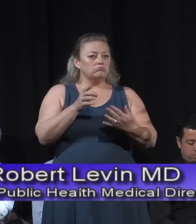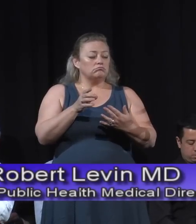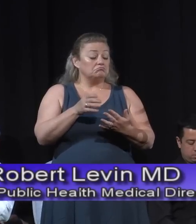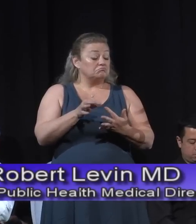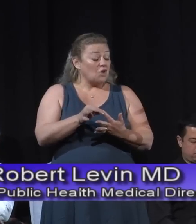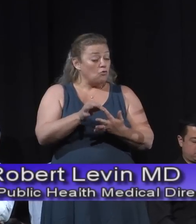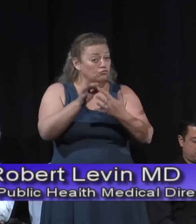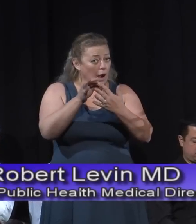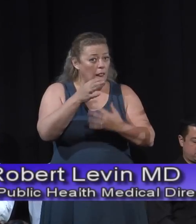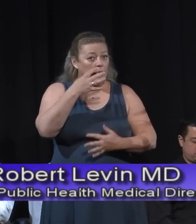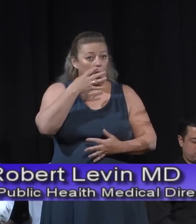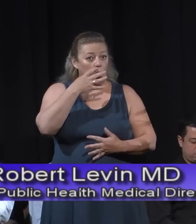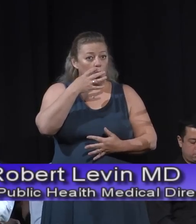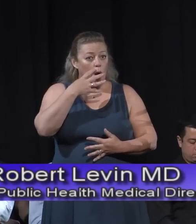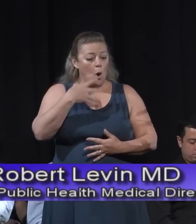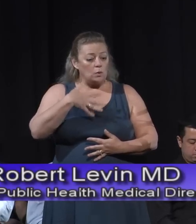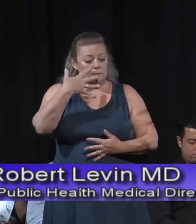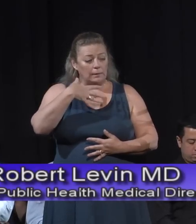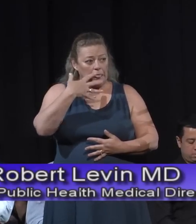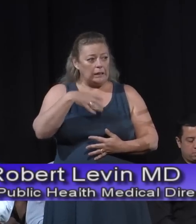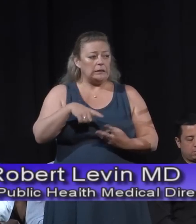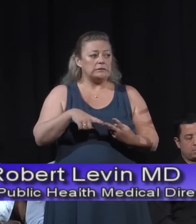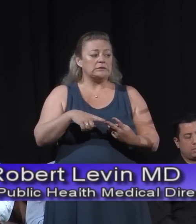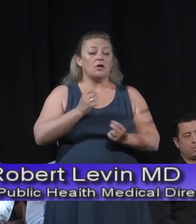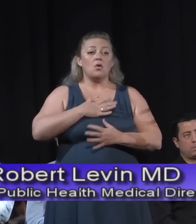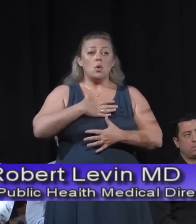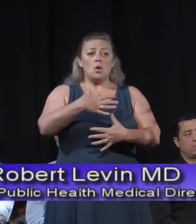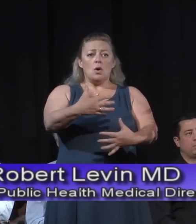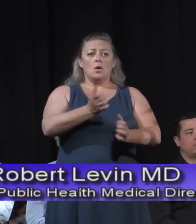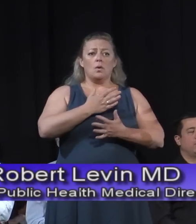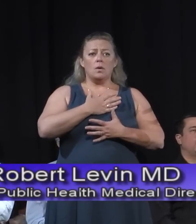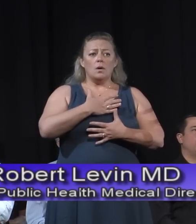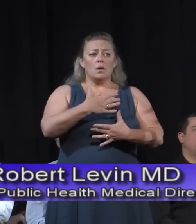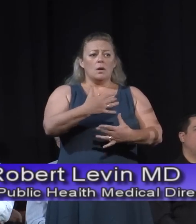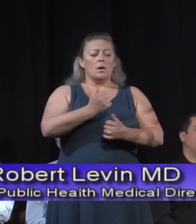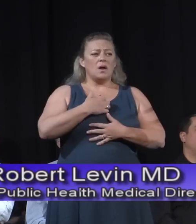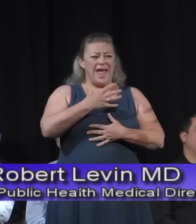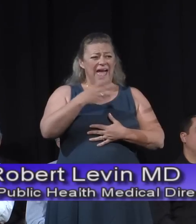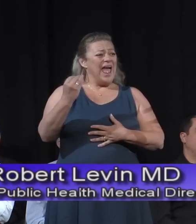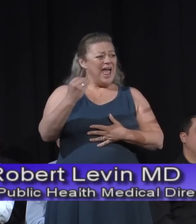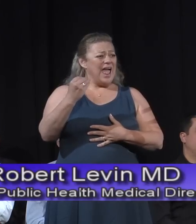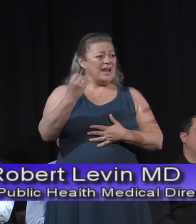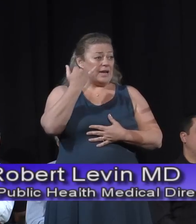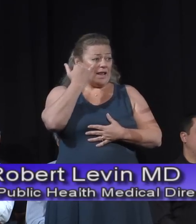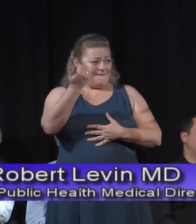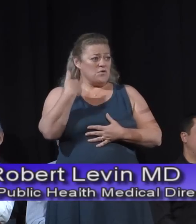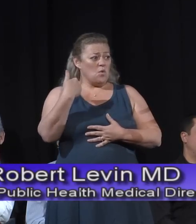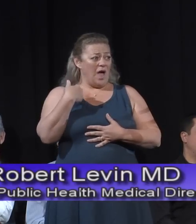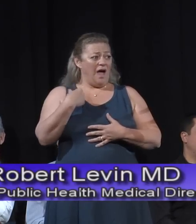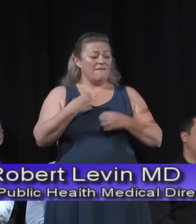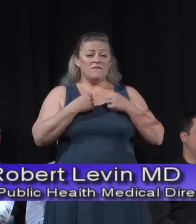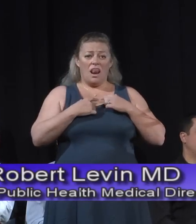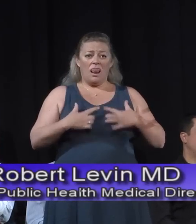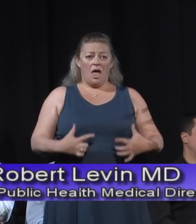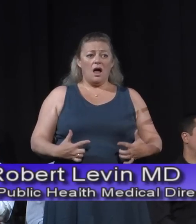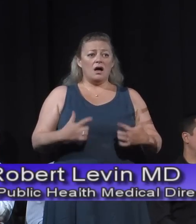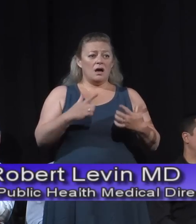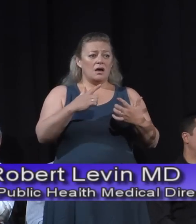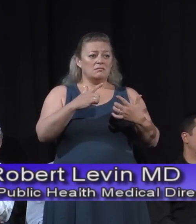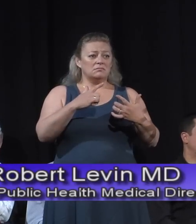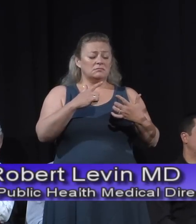can be inhaled and enter your lungs and be injurious to people that have underlying lung conditions and heart conditions.